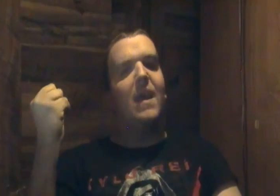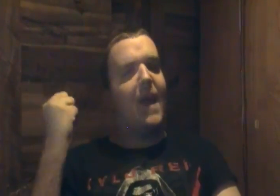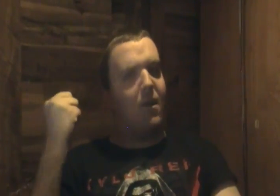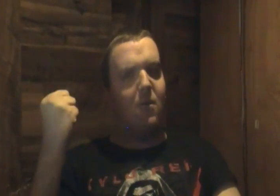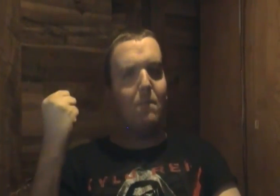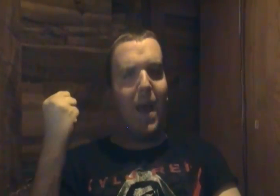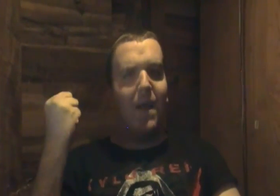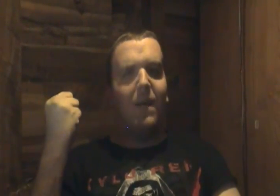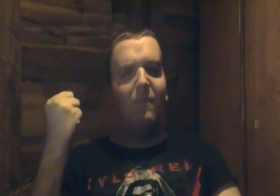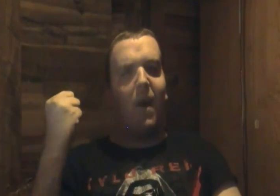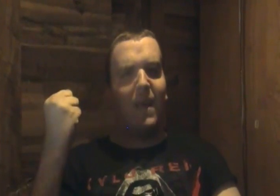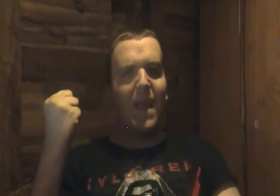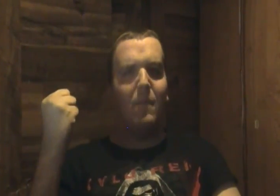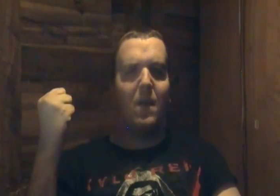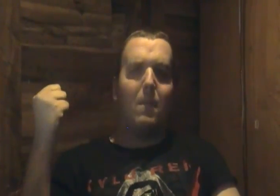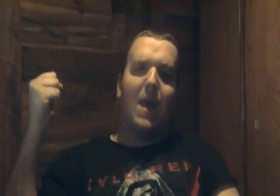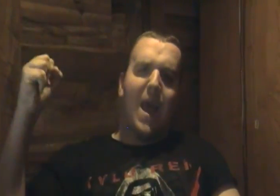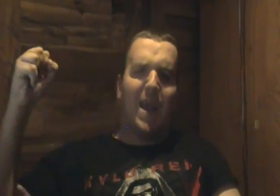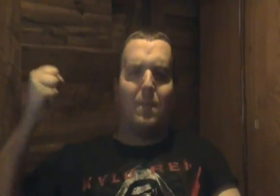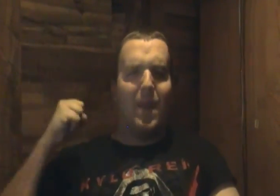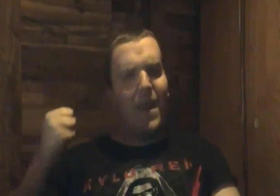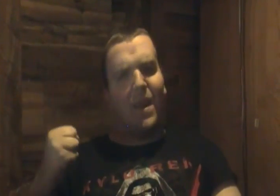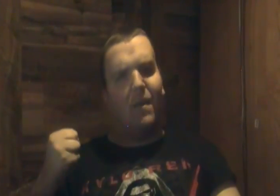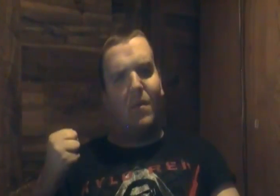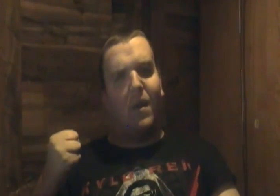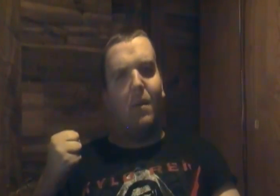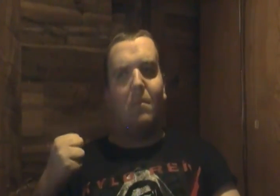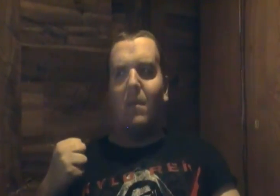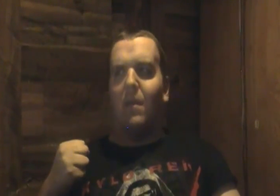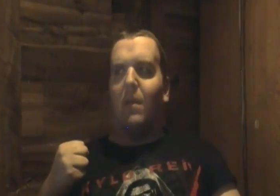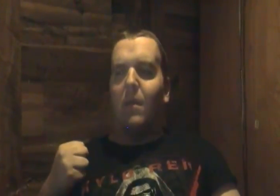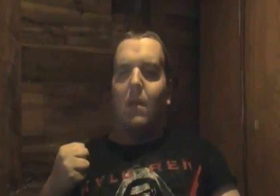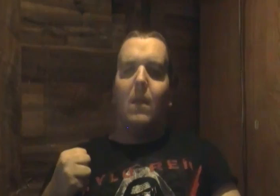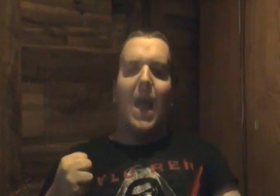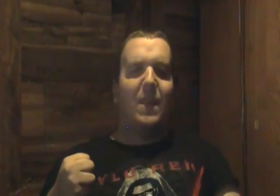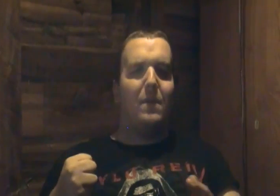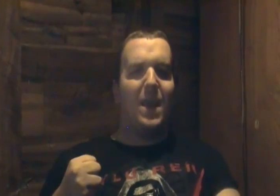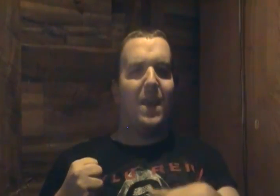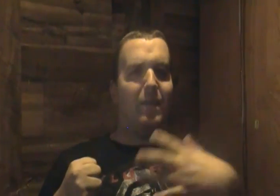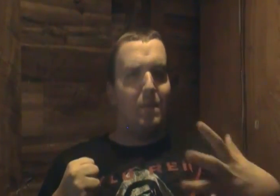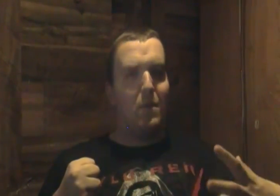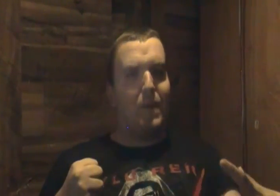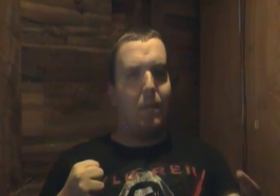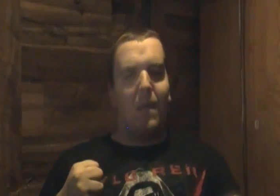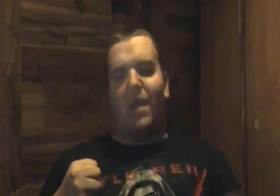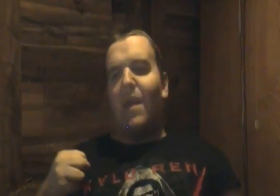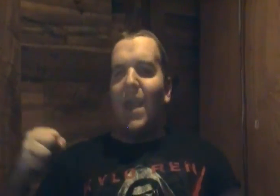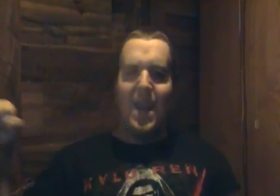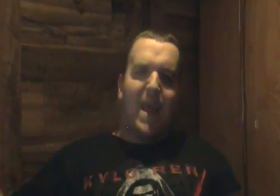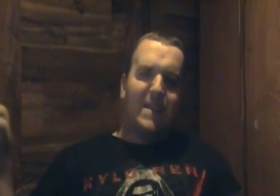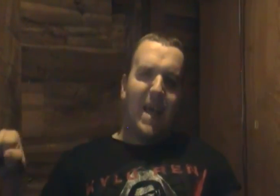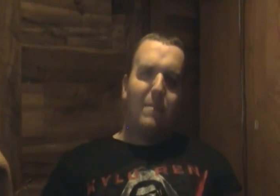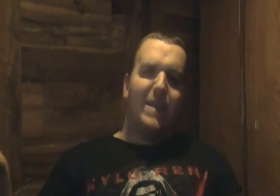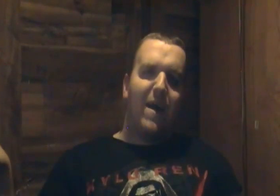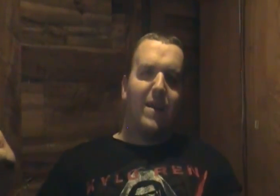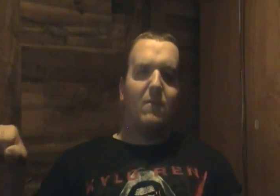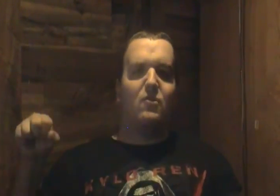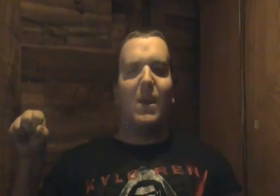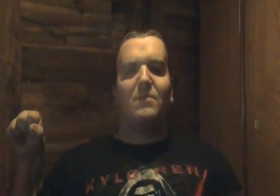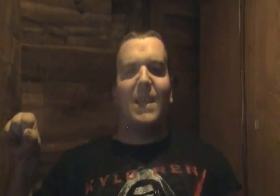that kurt fogg gave him at the beginning of the um at the beginning of the movie he takes that medallion drops